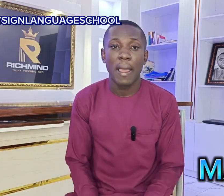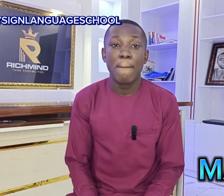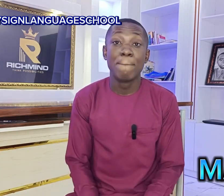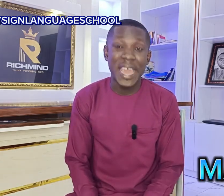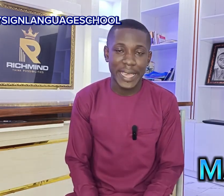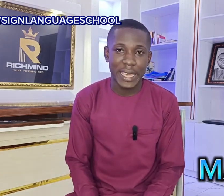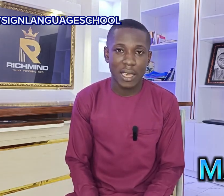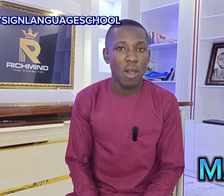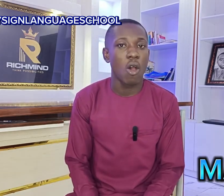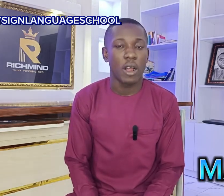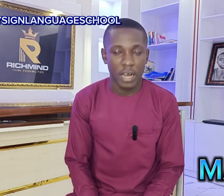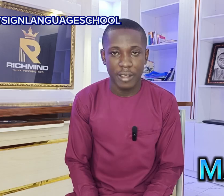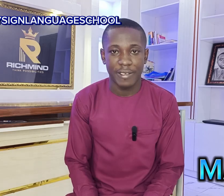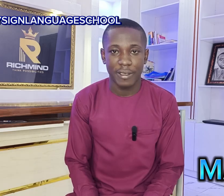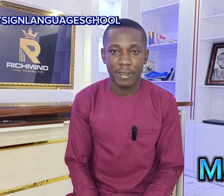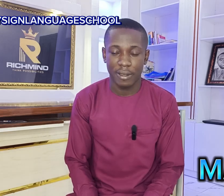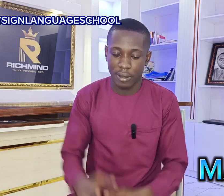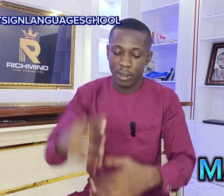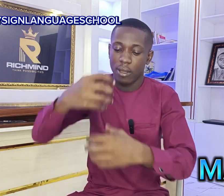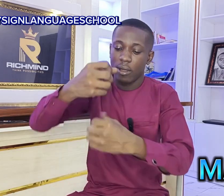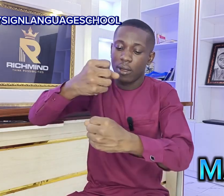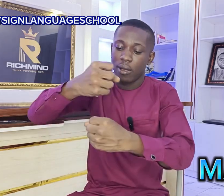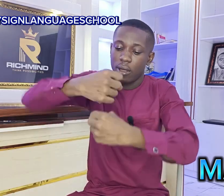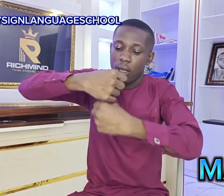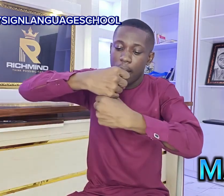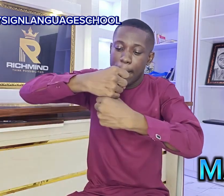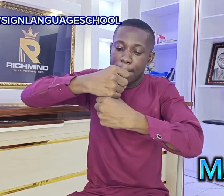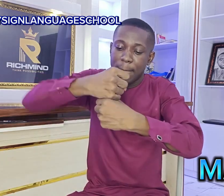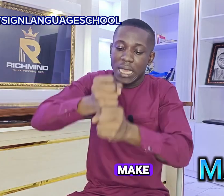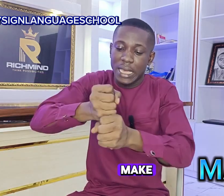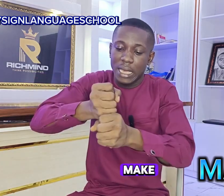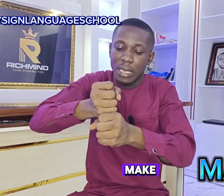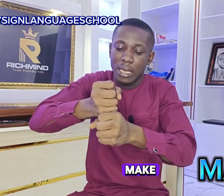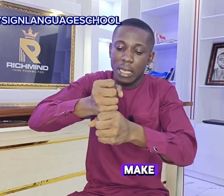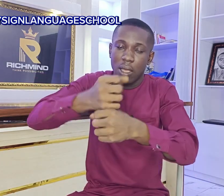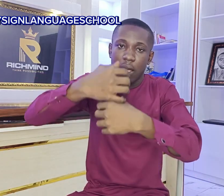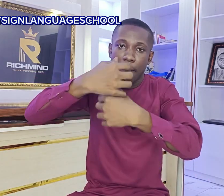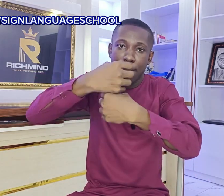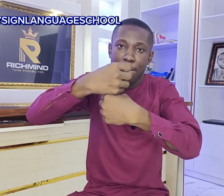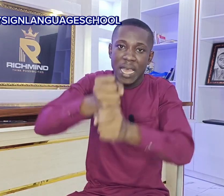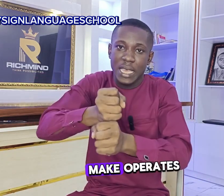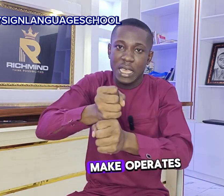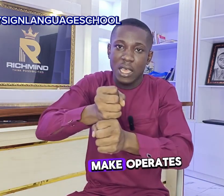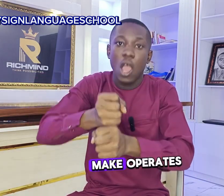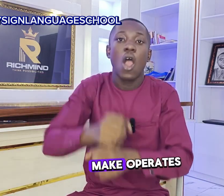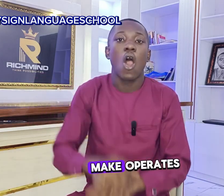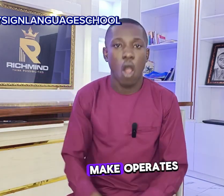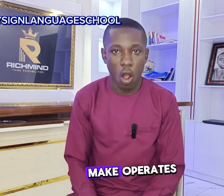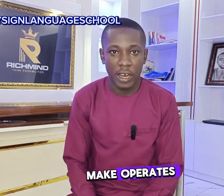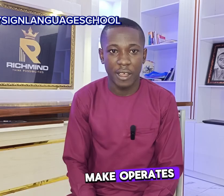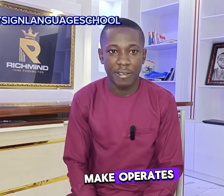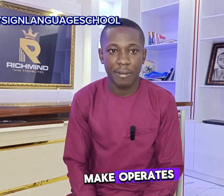make or create make make or create